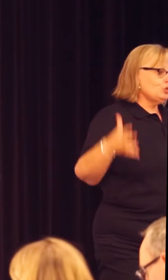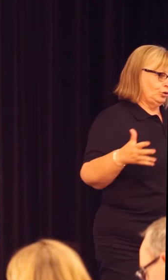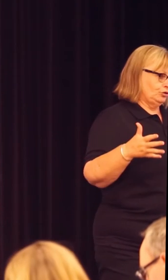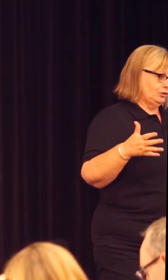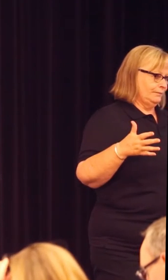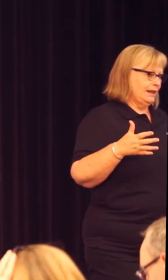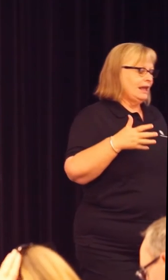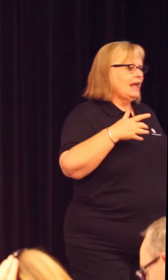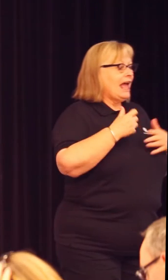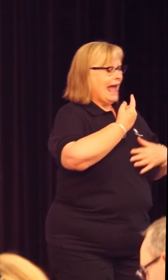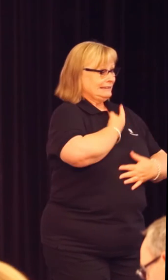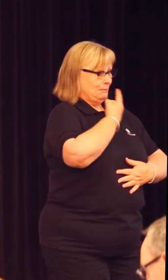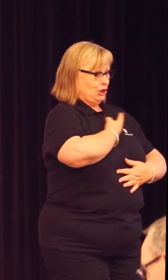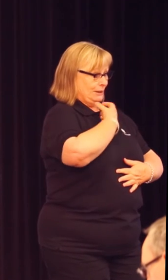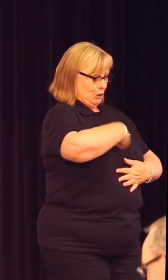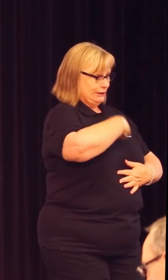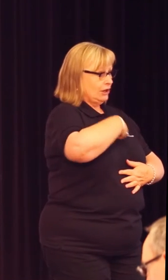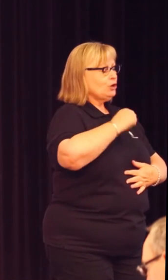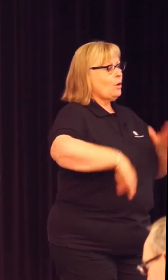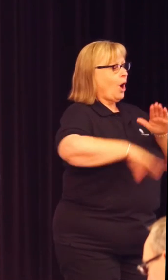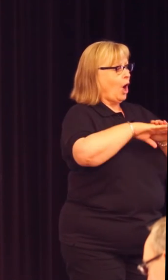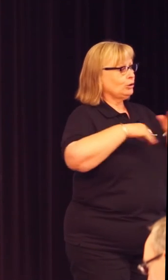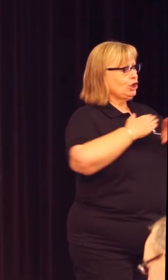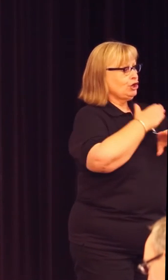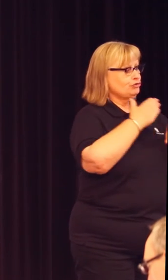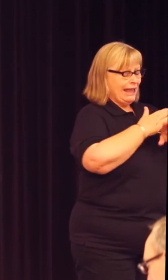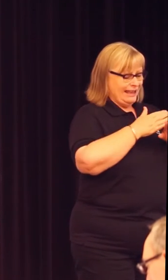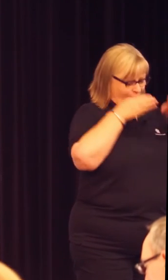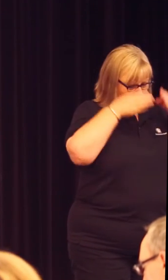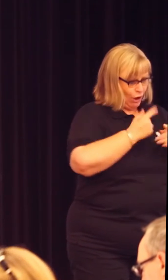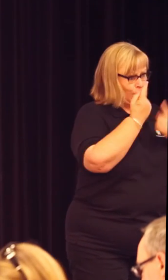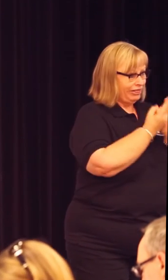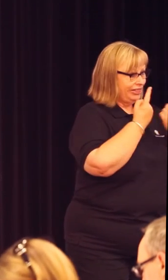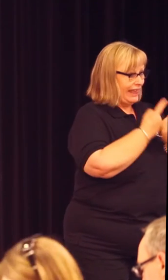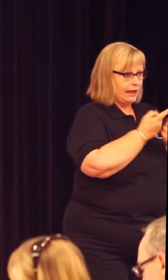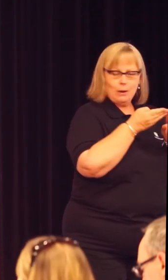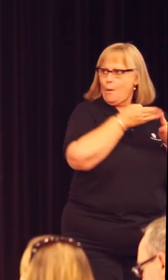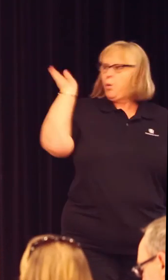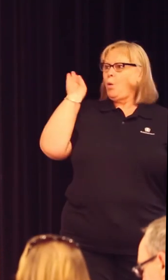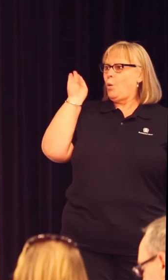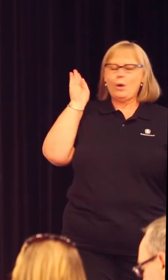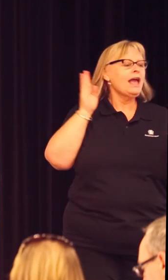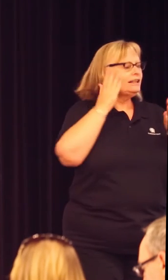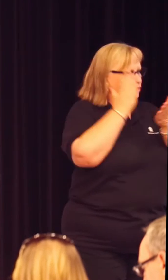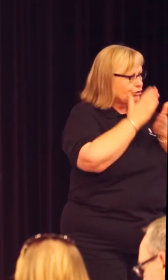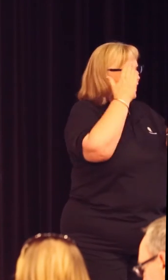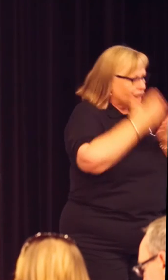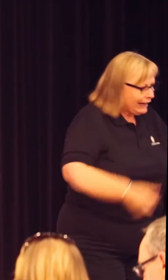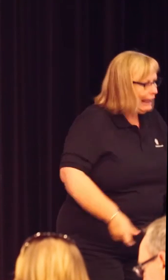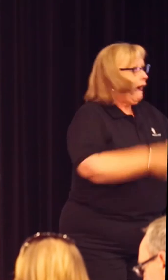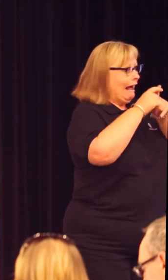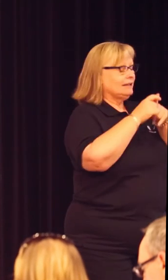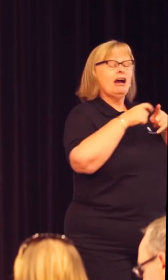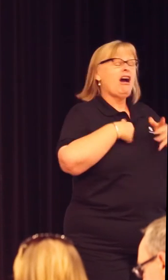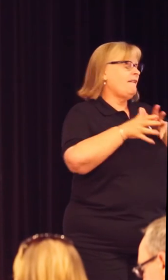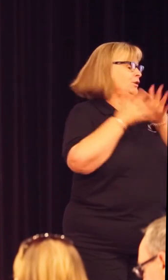this as one individual when your whole career you've done one thing. Please never underestimate how hard that is. So I have huge